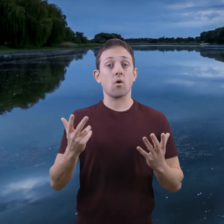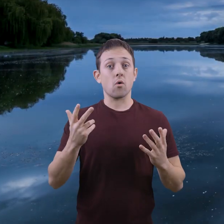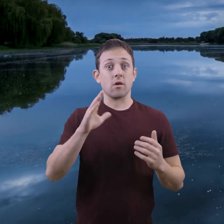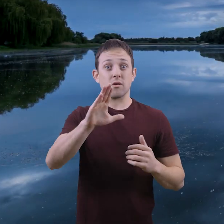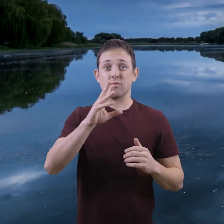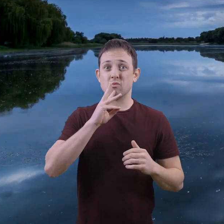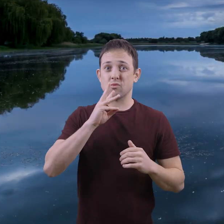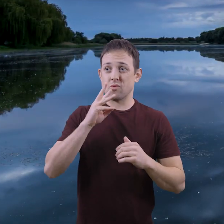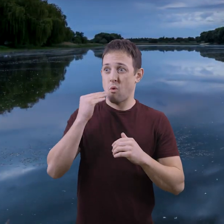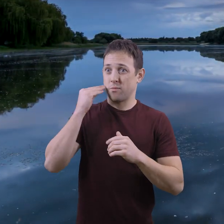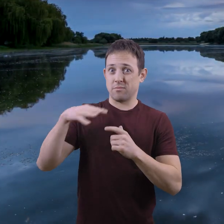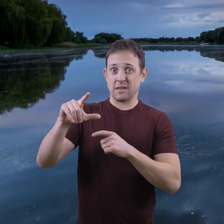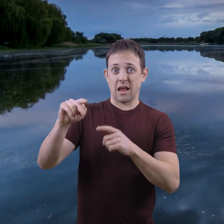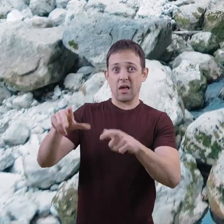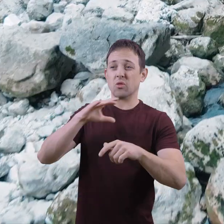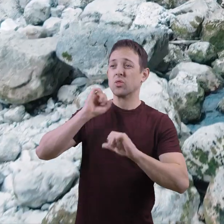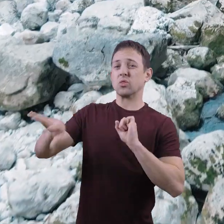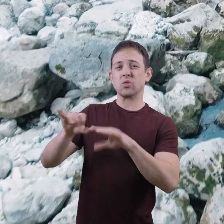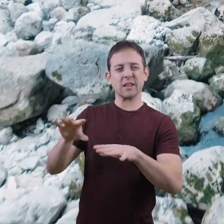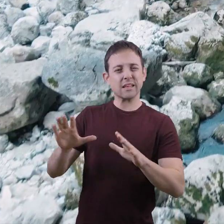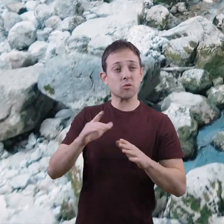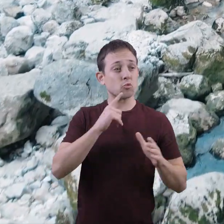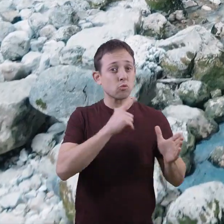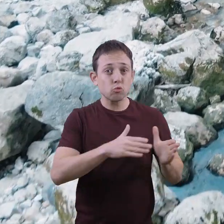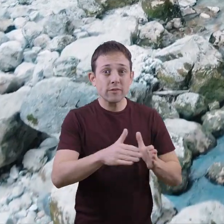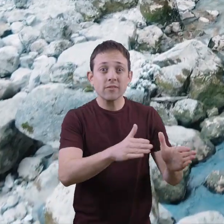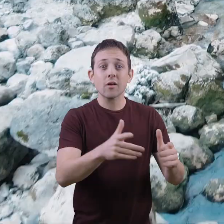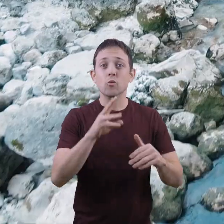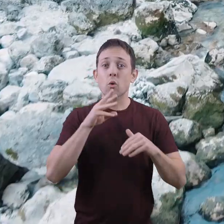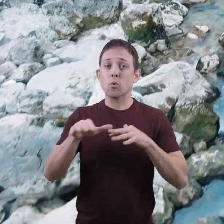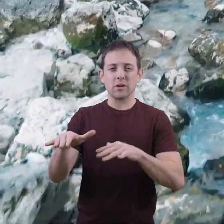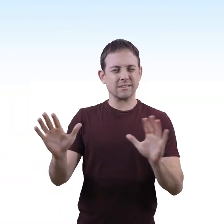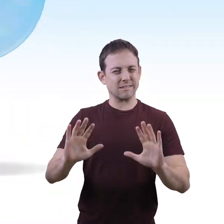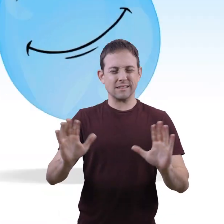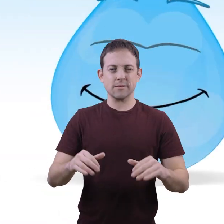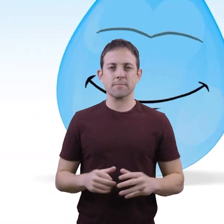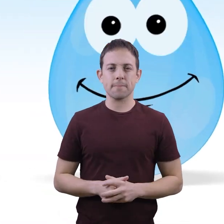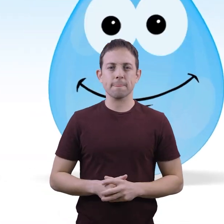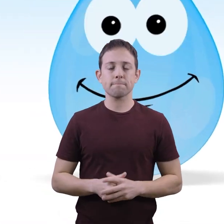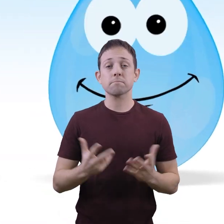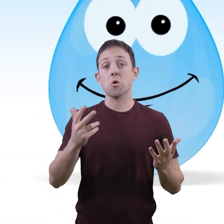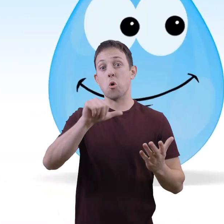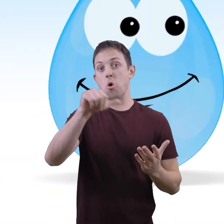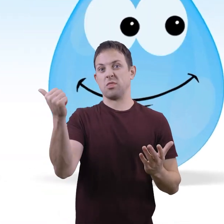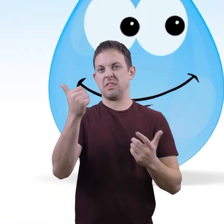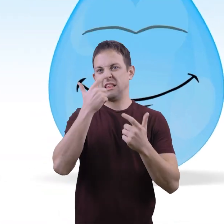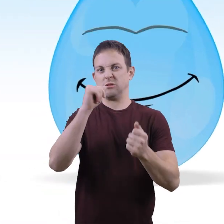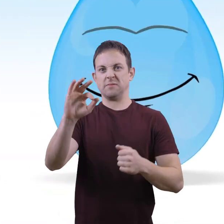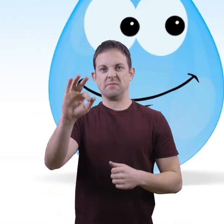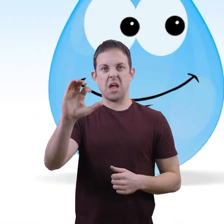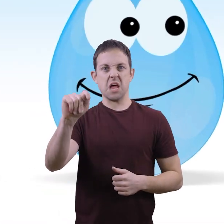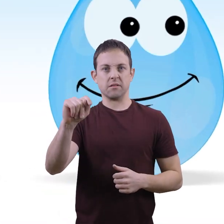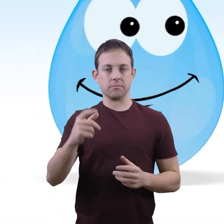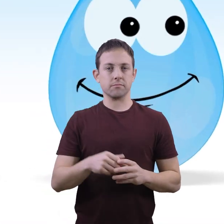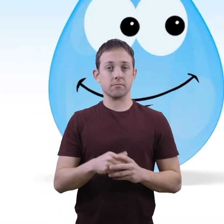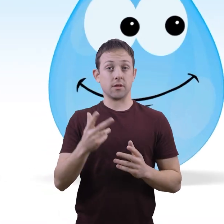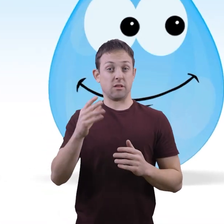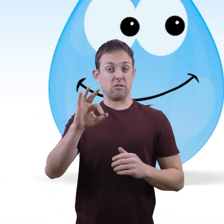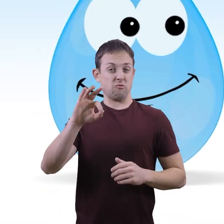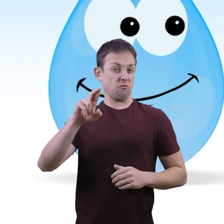in your local lakes, rivers, and streams. Here is another fact. The freshwater on earth